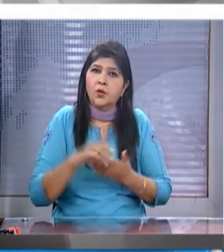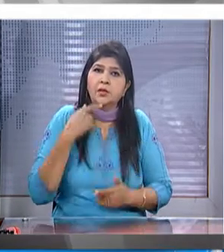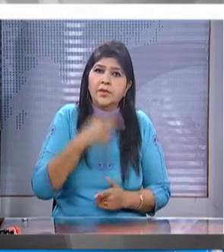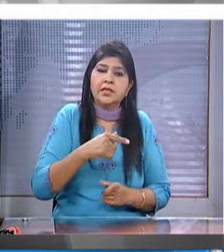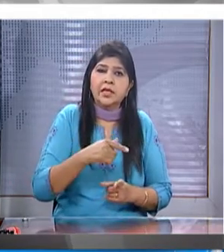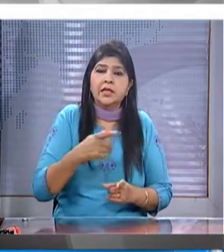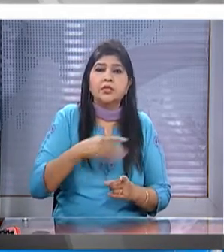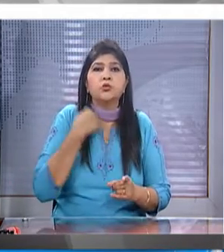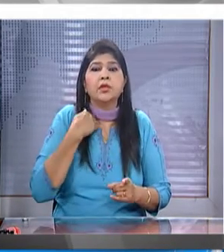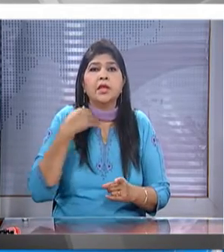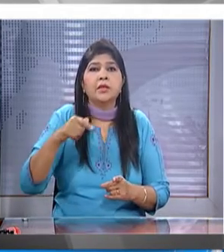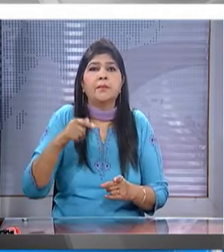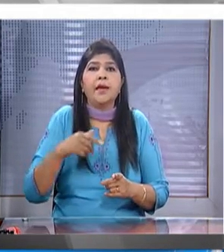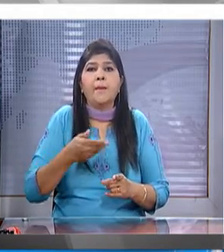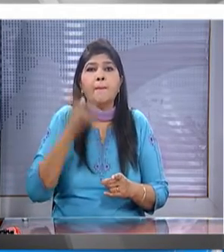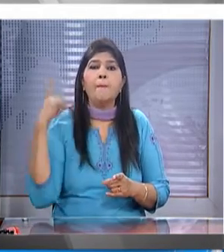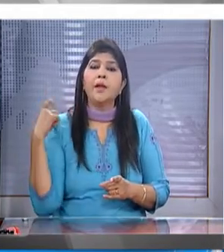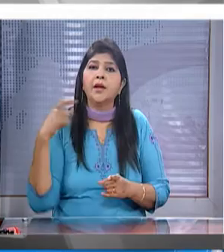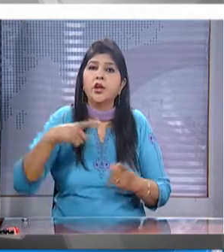by a military court in pakistan